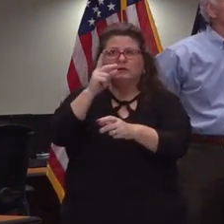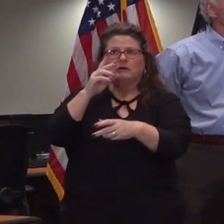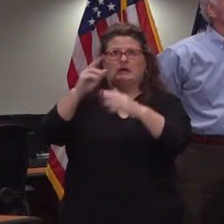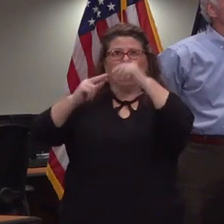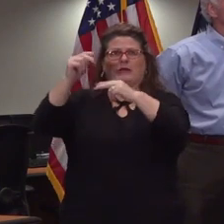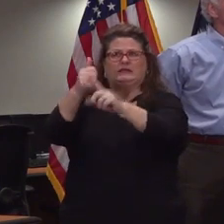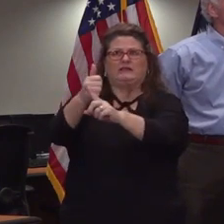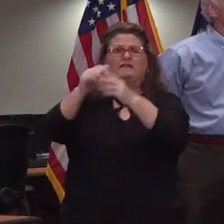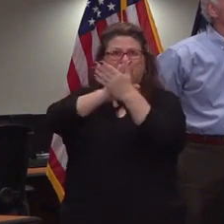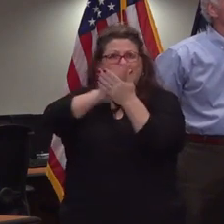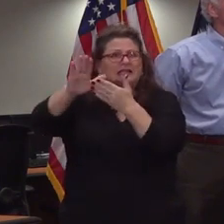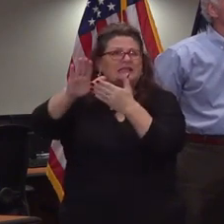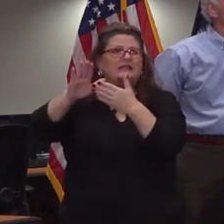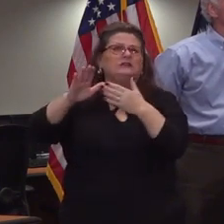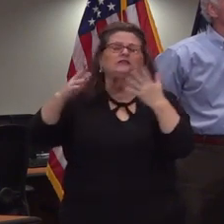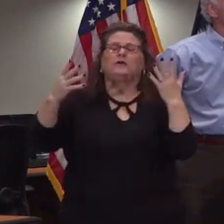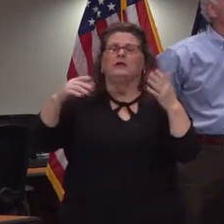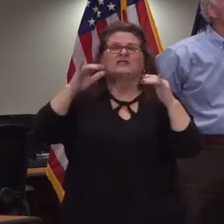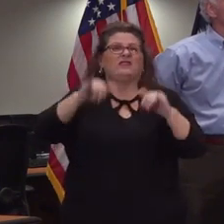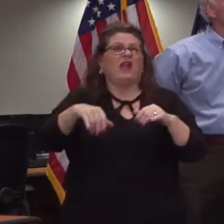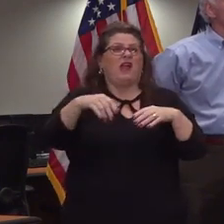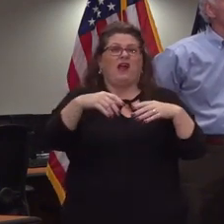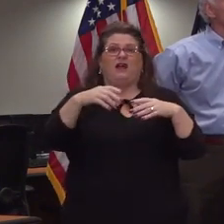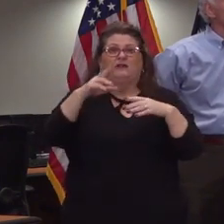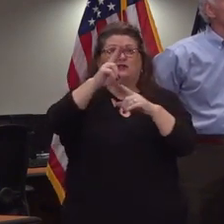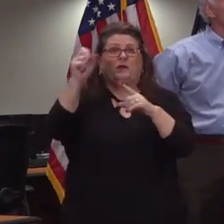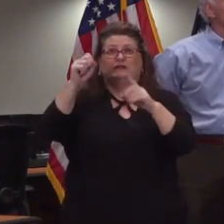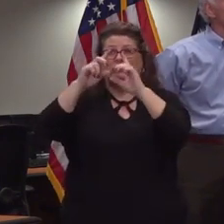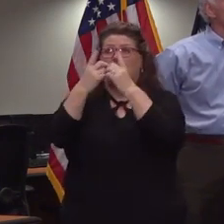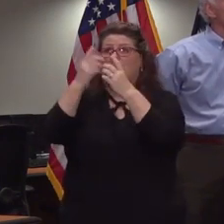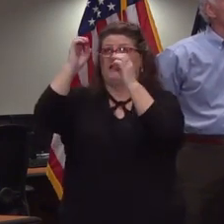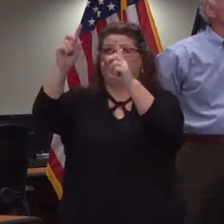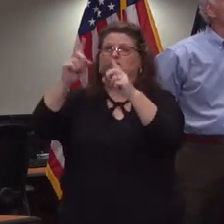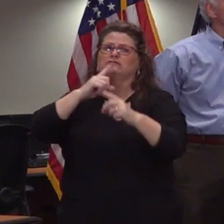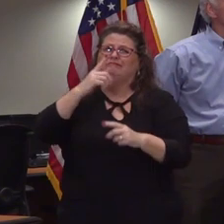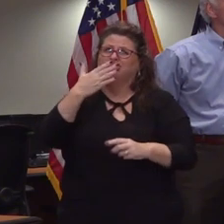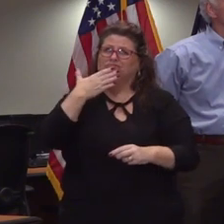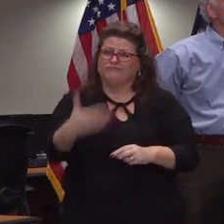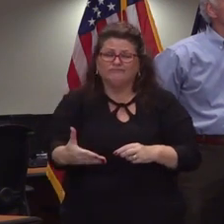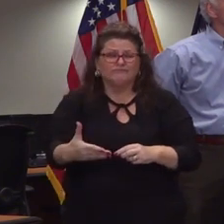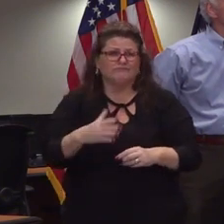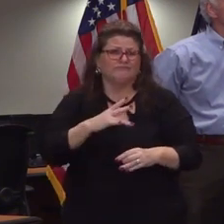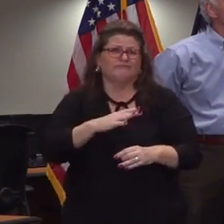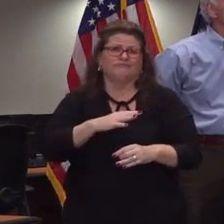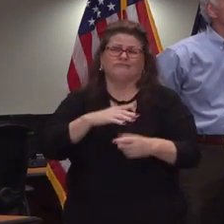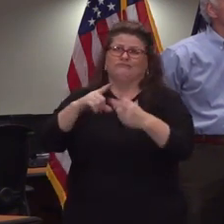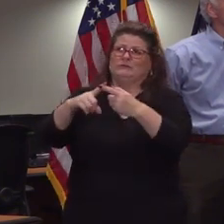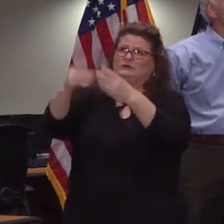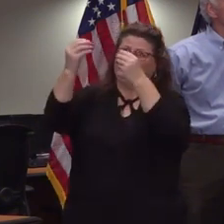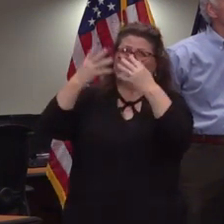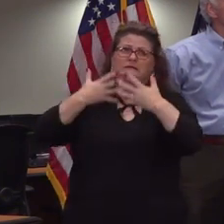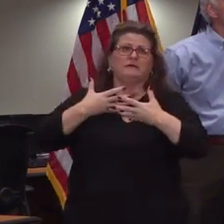so there it's very broad i will say the u.s department of education has done an excellent job responding to us and a lot of good